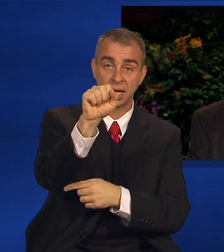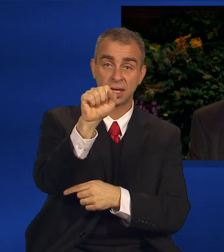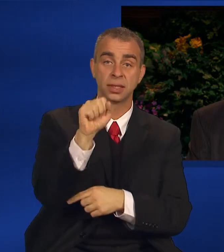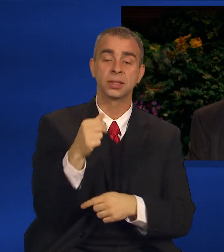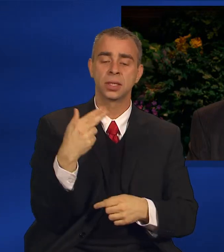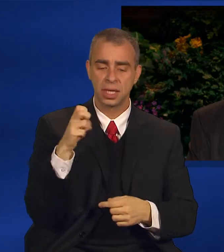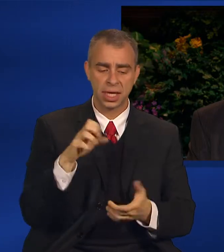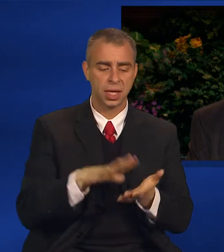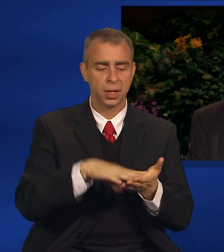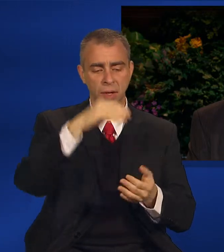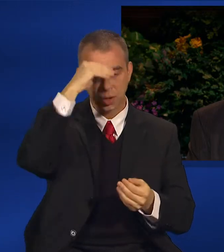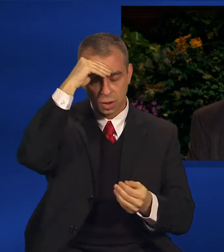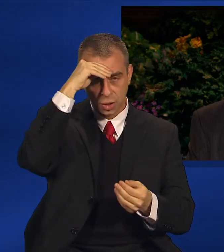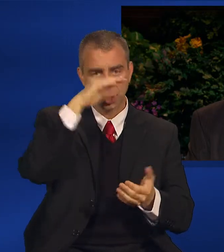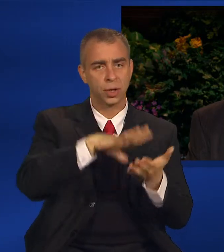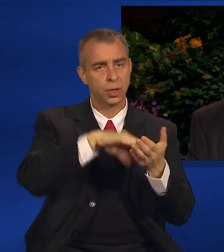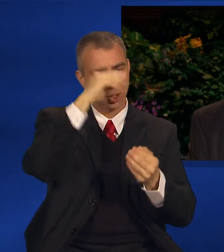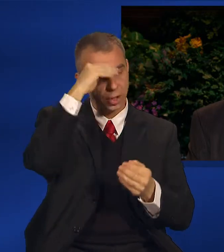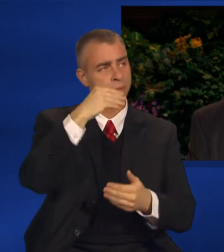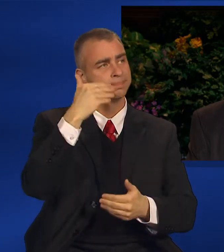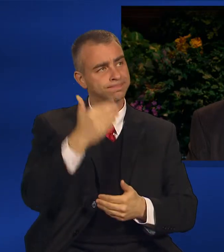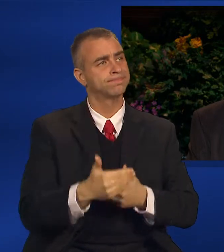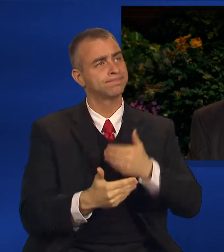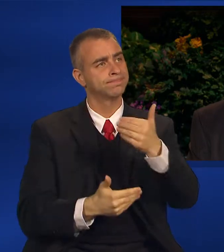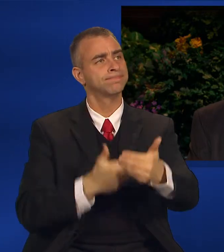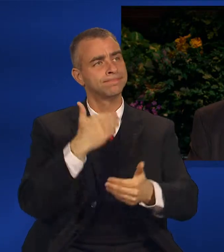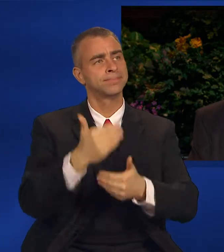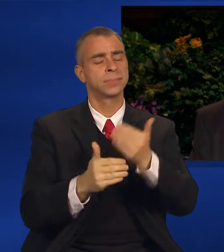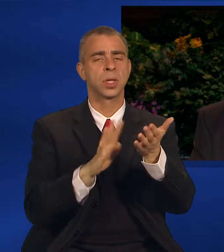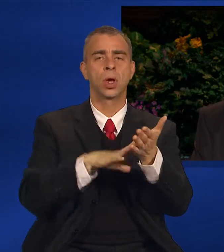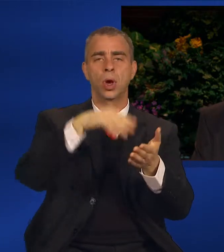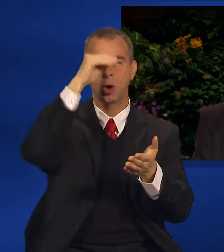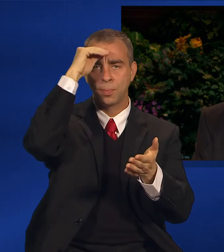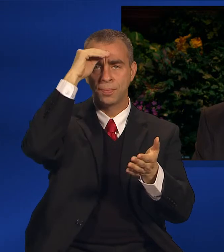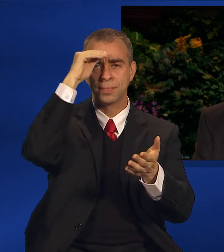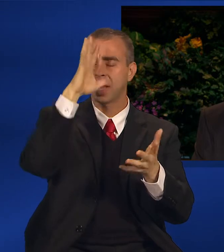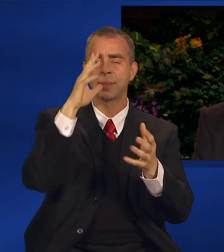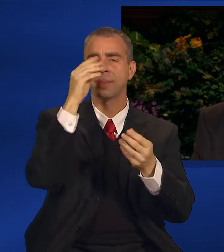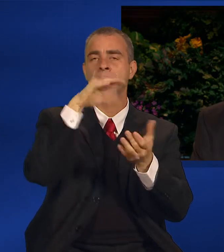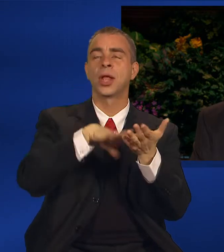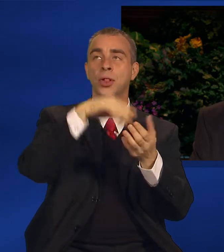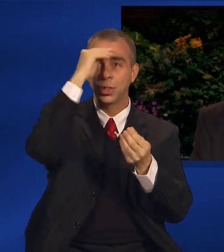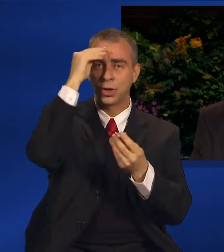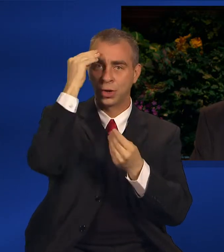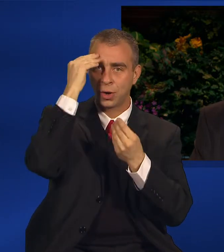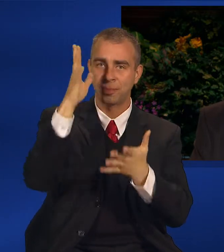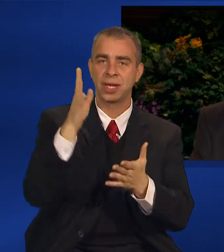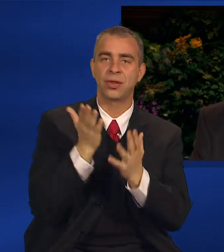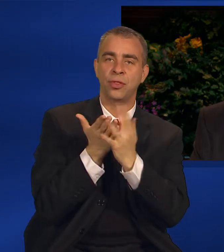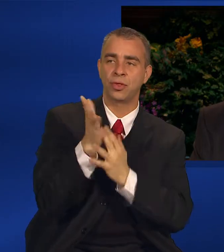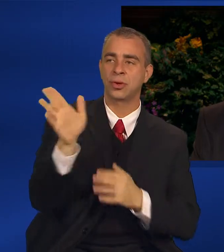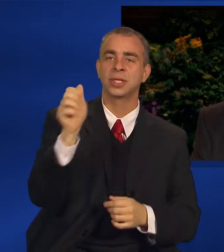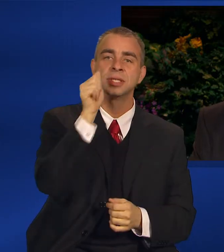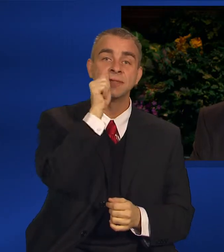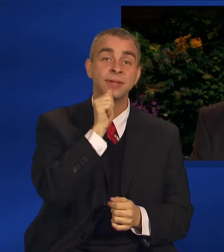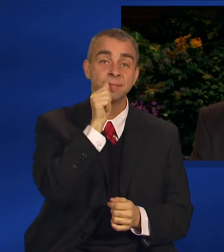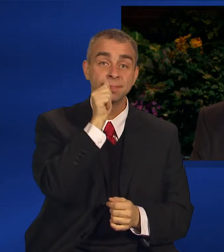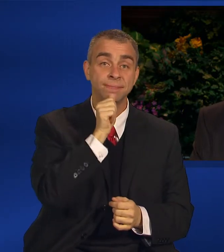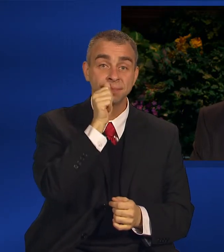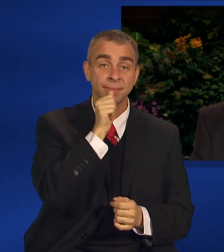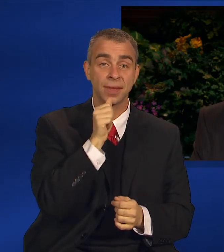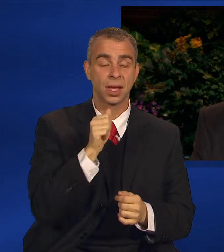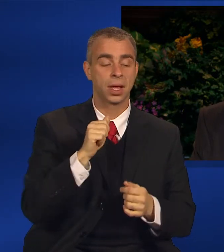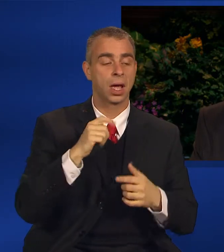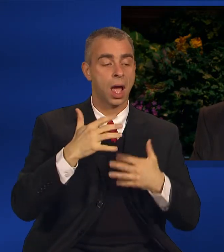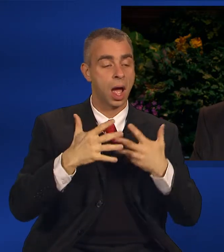obedience by the things which he suffered. And being made perfect, he